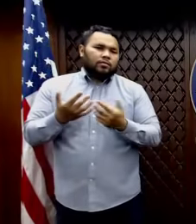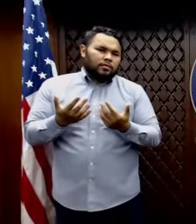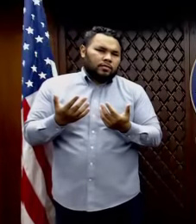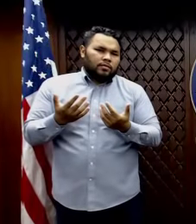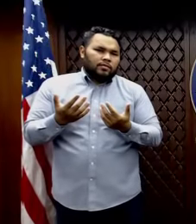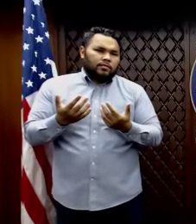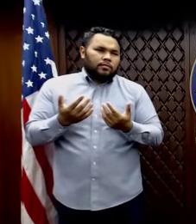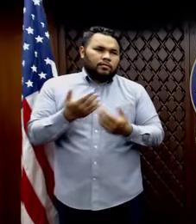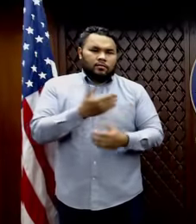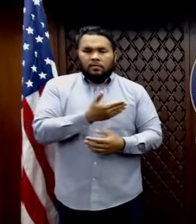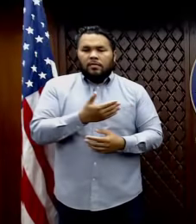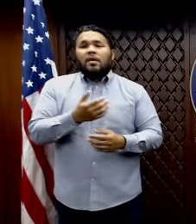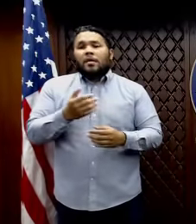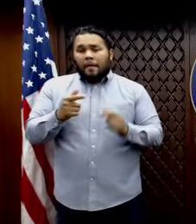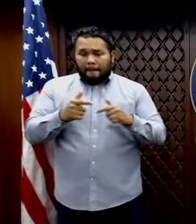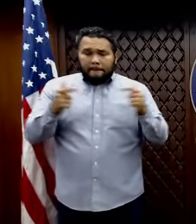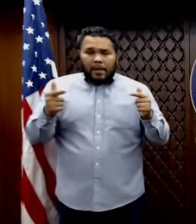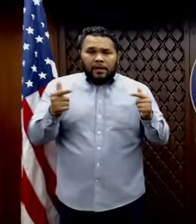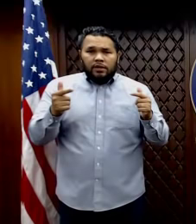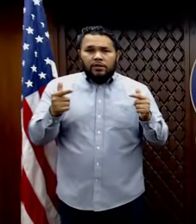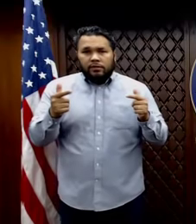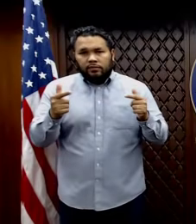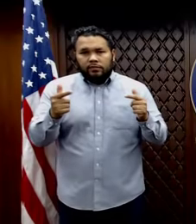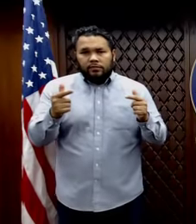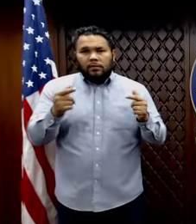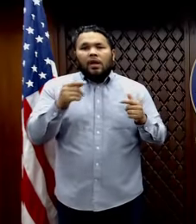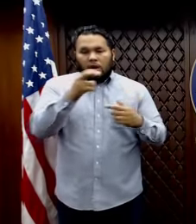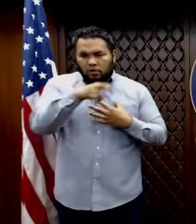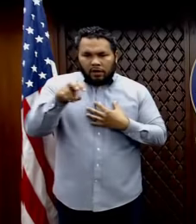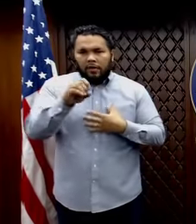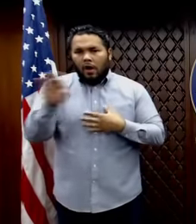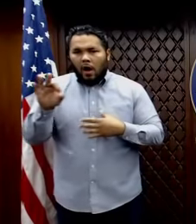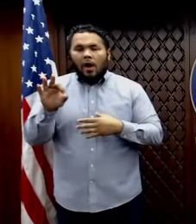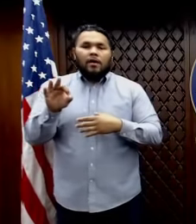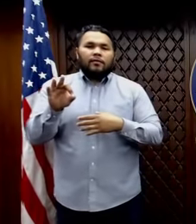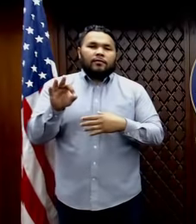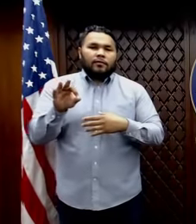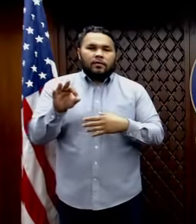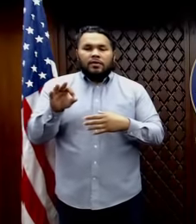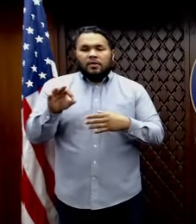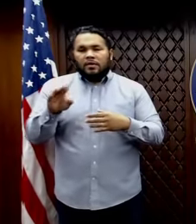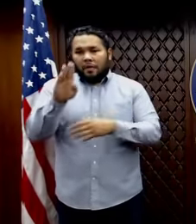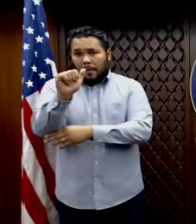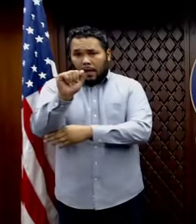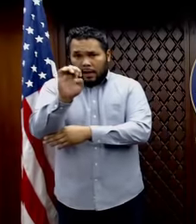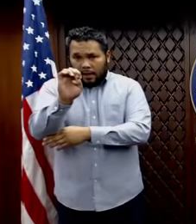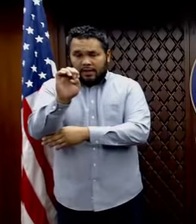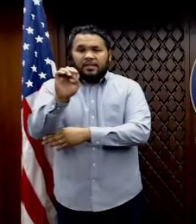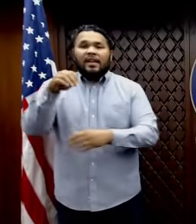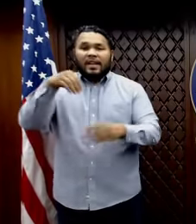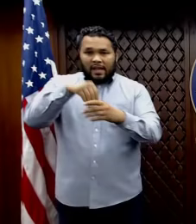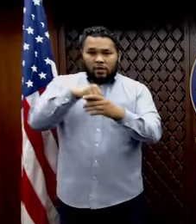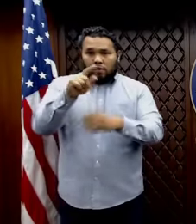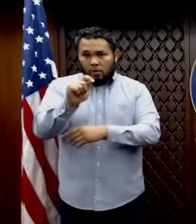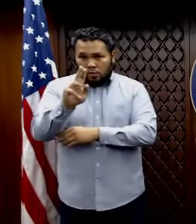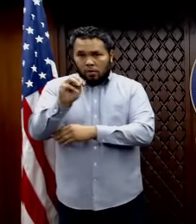that all of these sailors that are transported off Naval Base Guam out of their quarantine areas and into Tumon will have